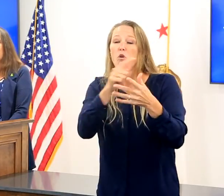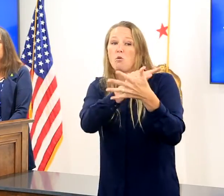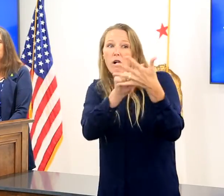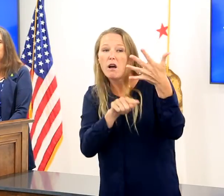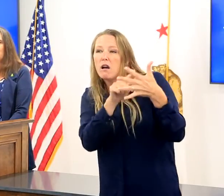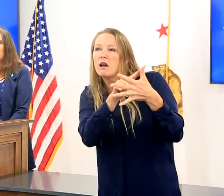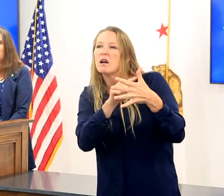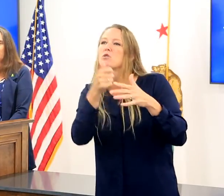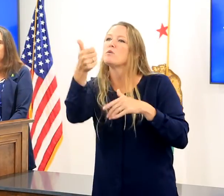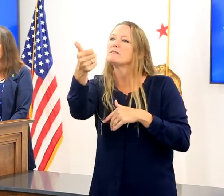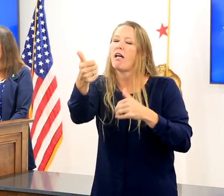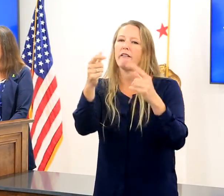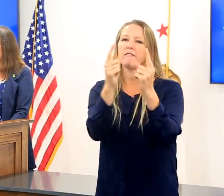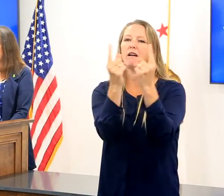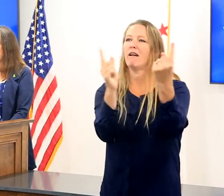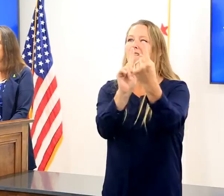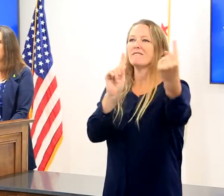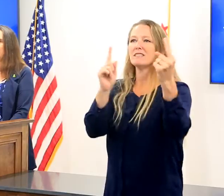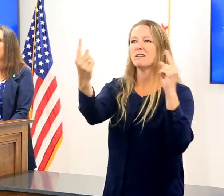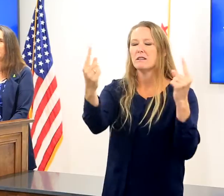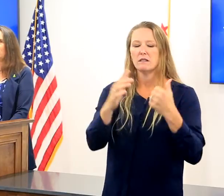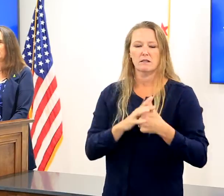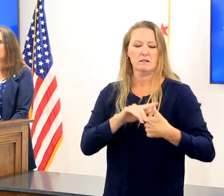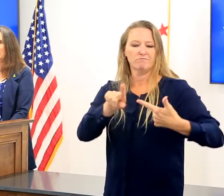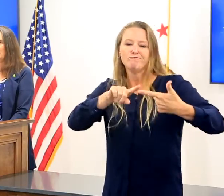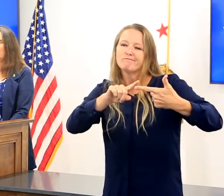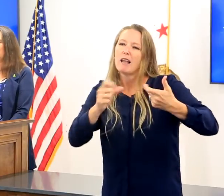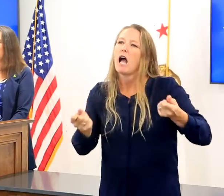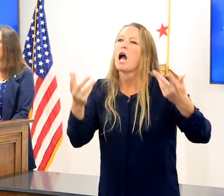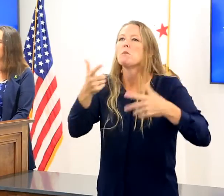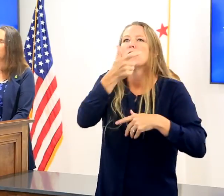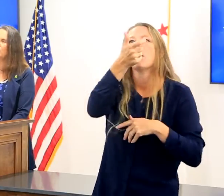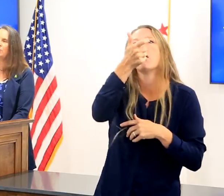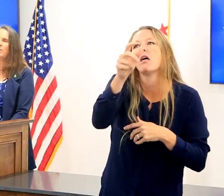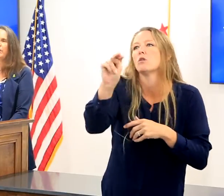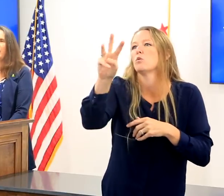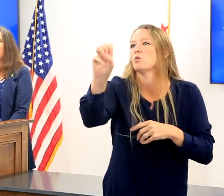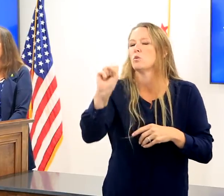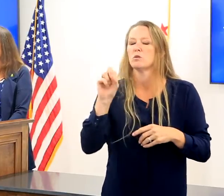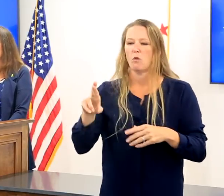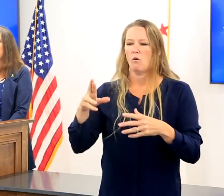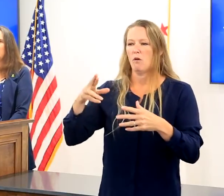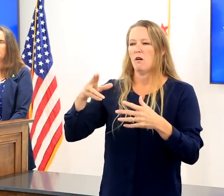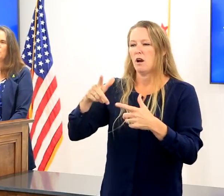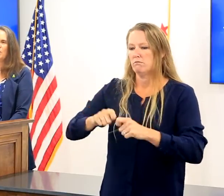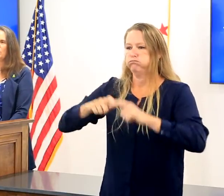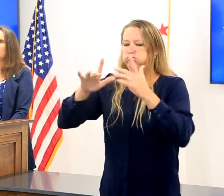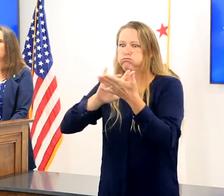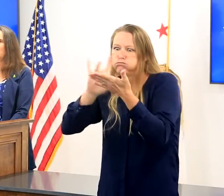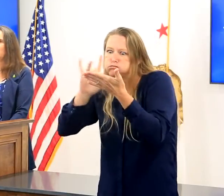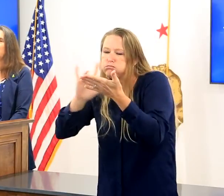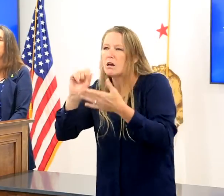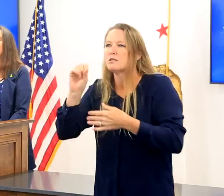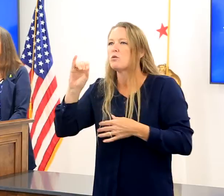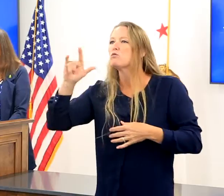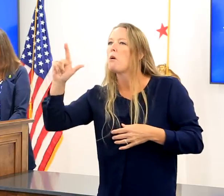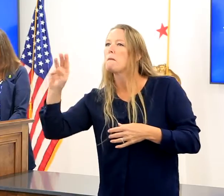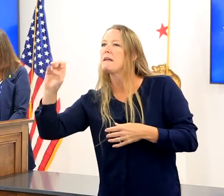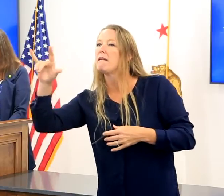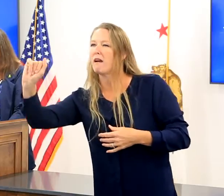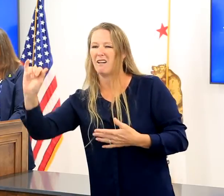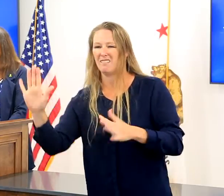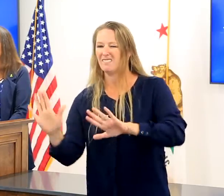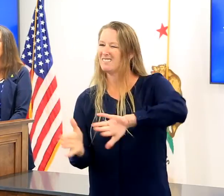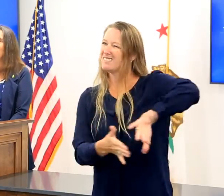control how much news and social media you engage in. If you notice that you're very anxious every time you watch the news for the fifth